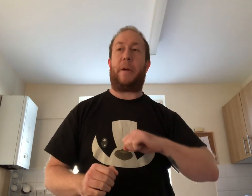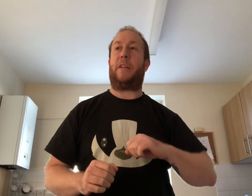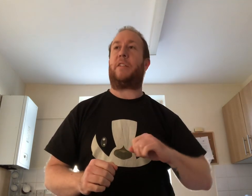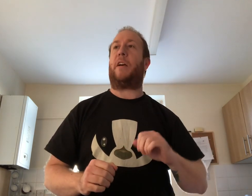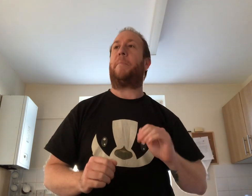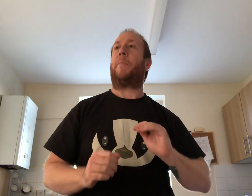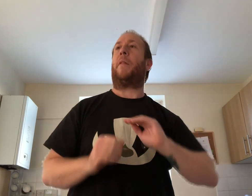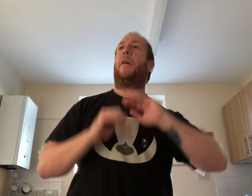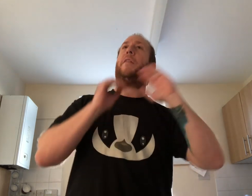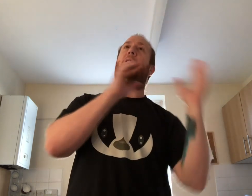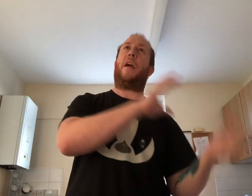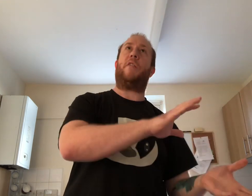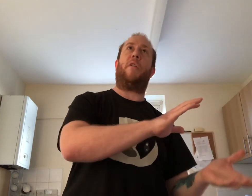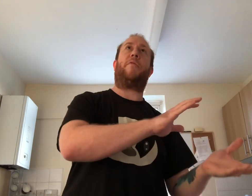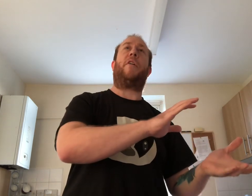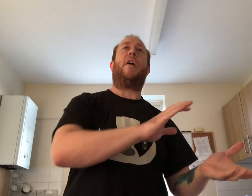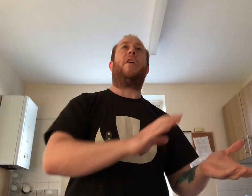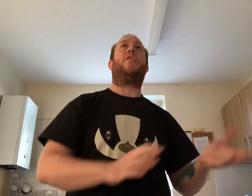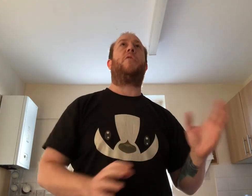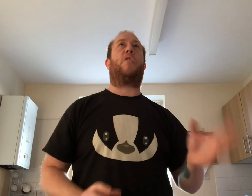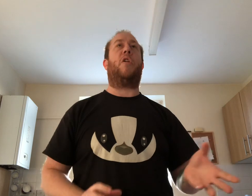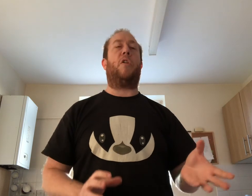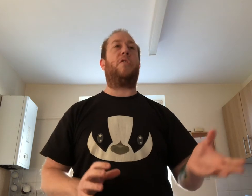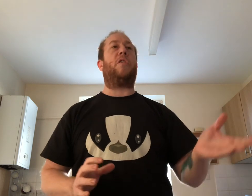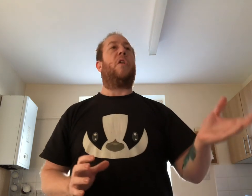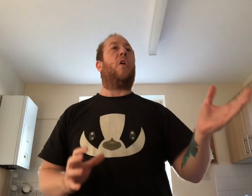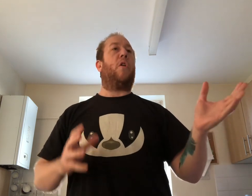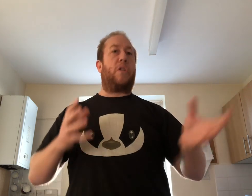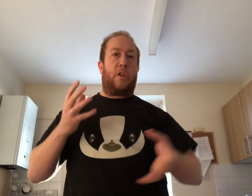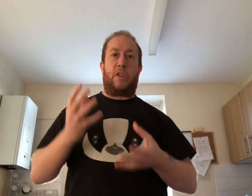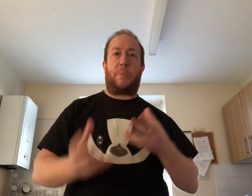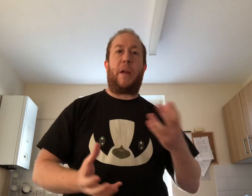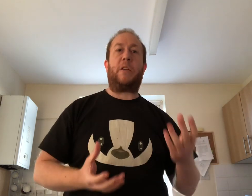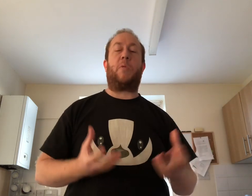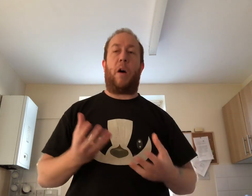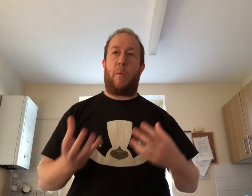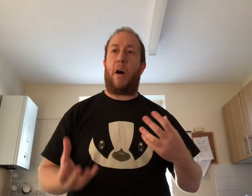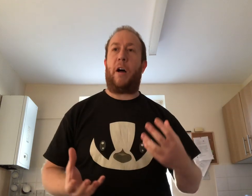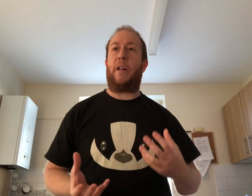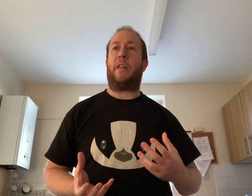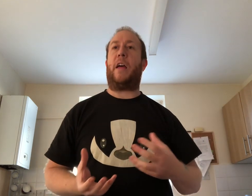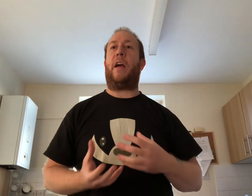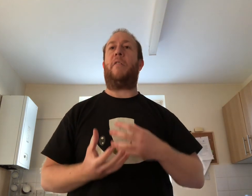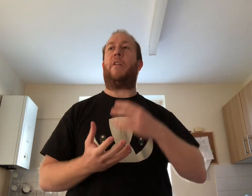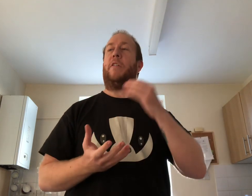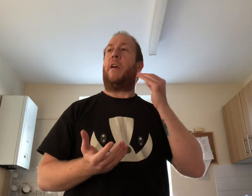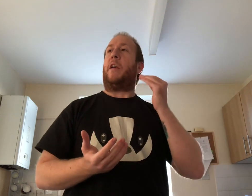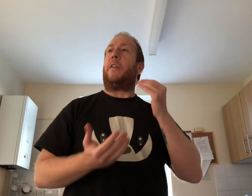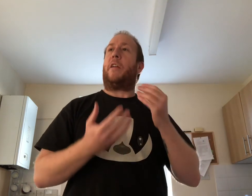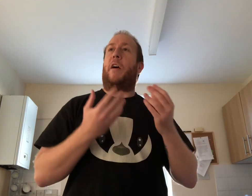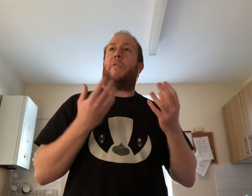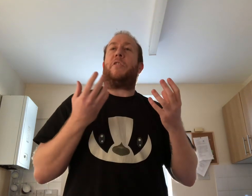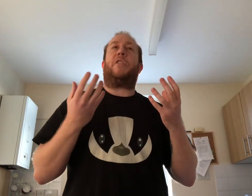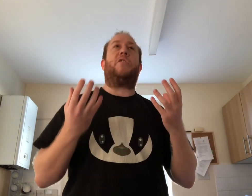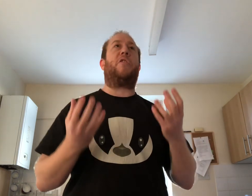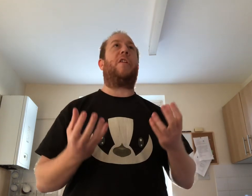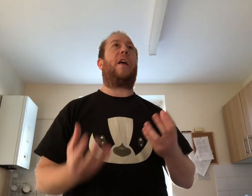pizza and then head off you could or you could spend quite a while in there and you know just enjoy the